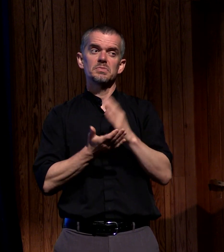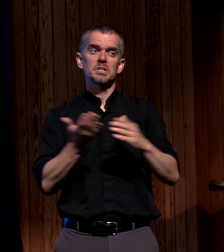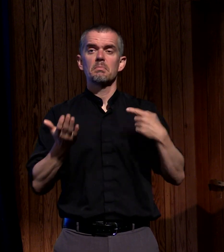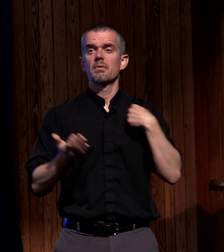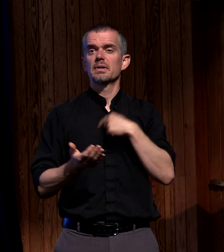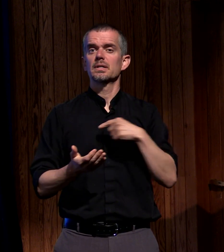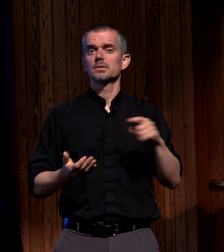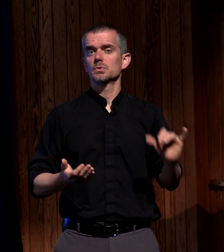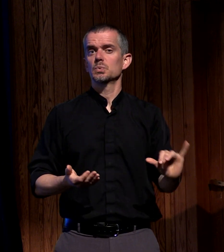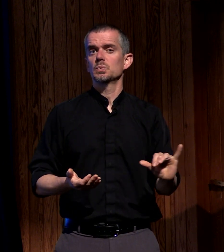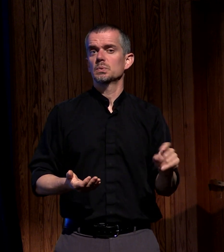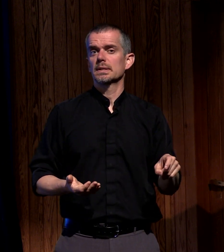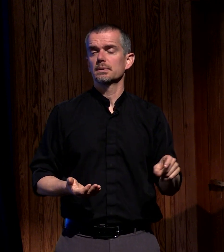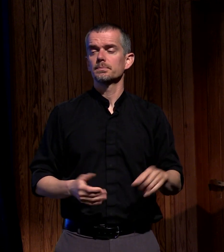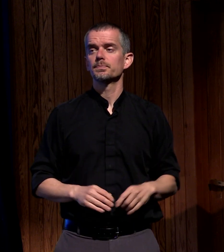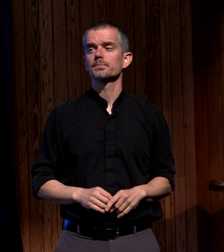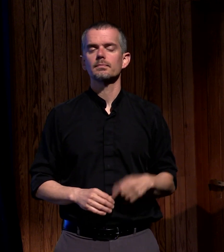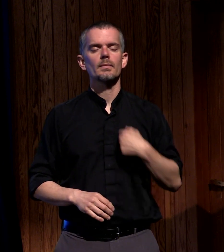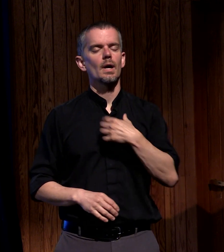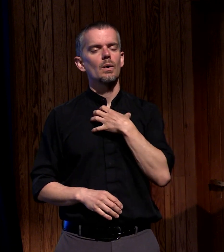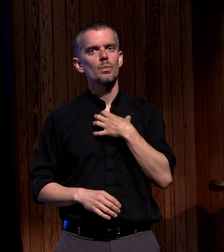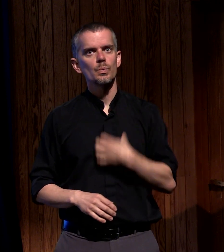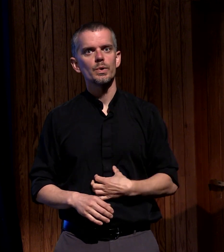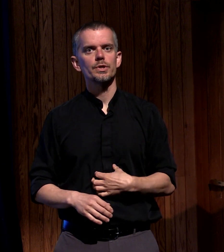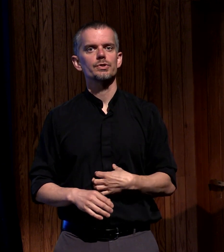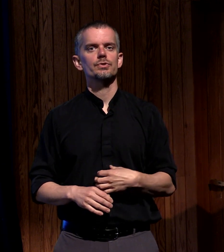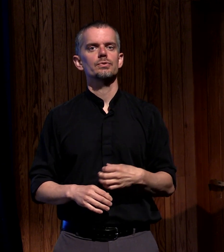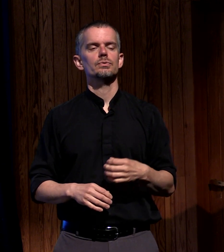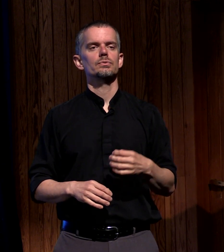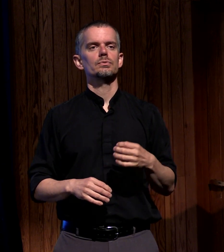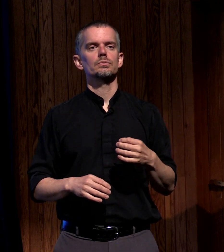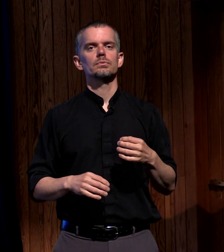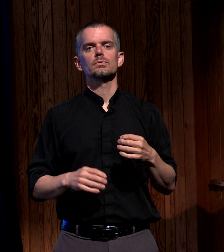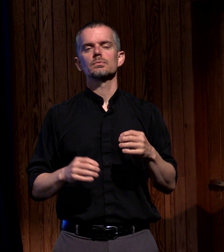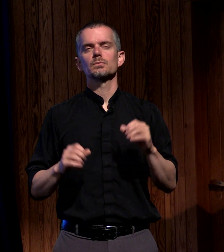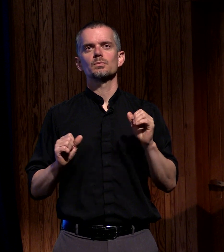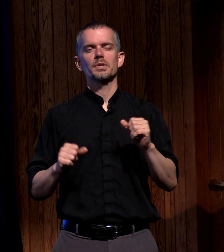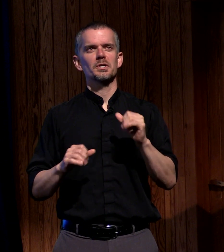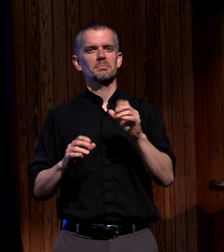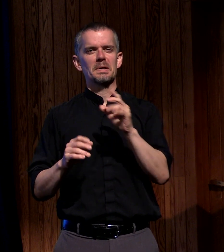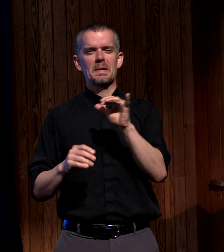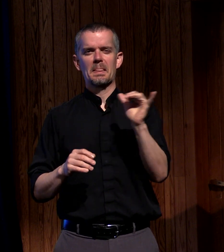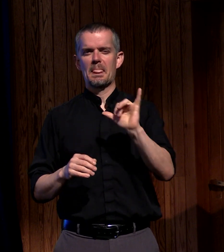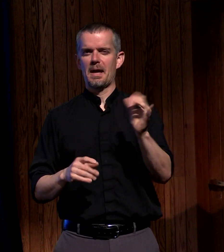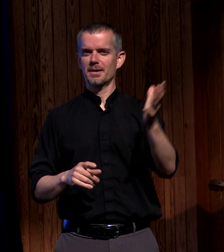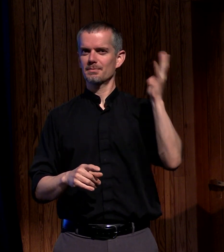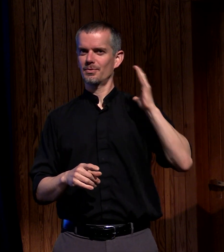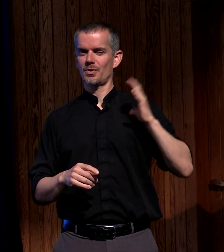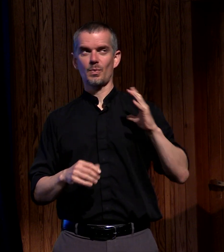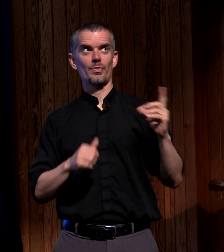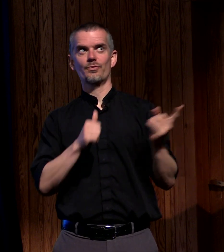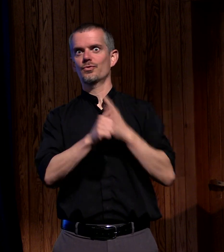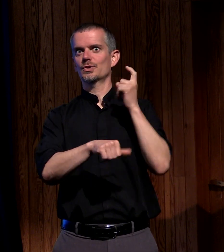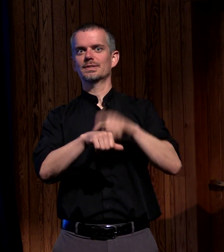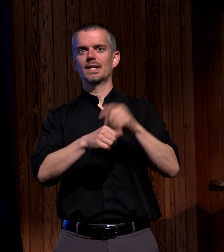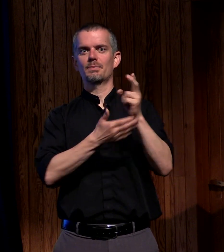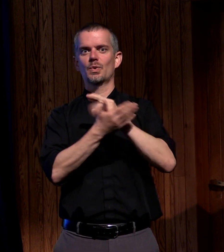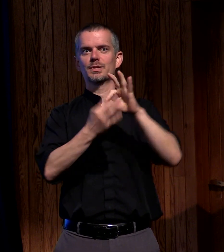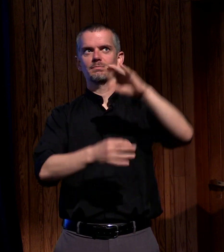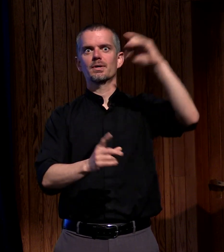well I wish that we could take back to that time when the Holy Spirit first fell this crew had no